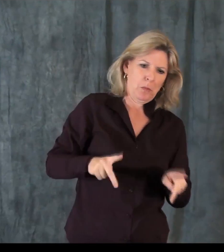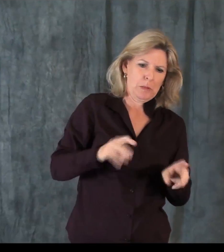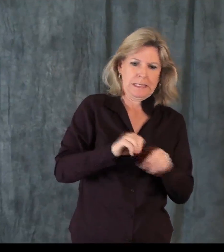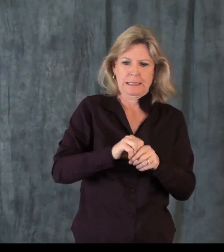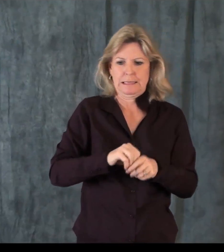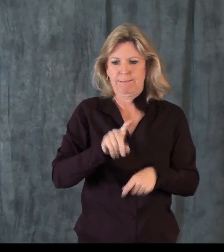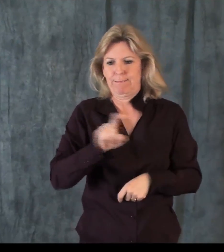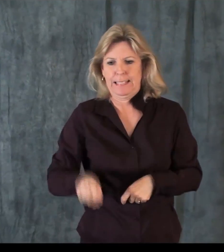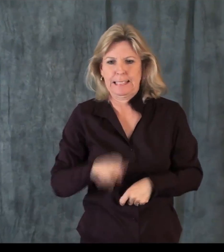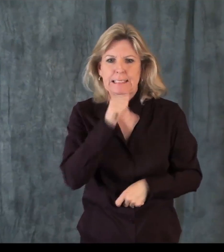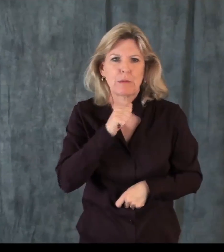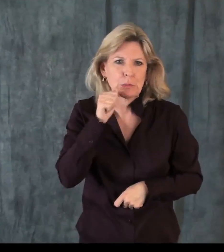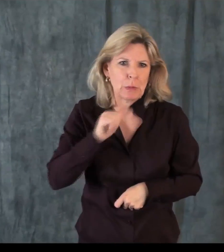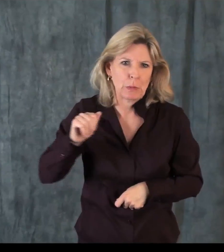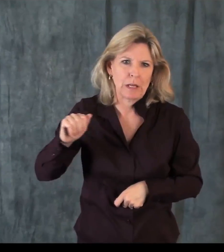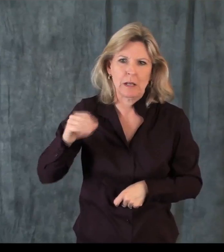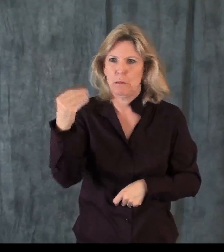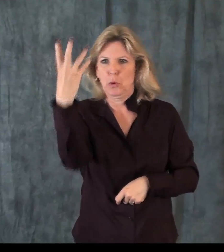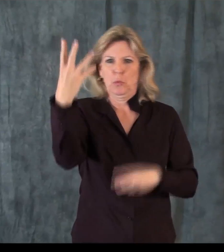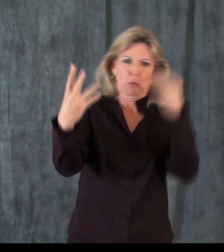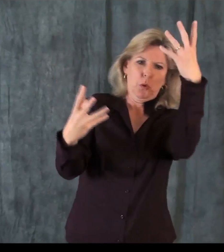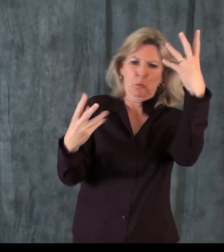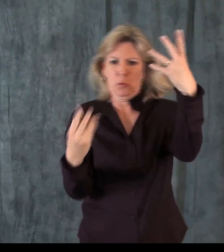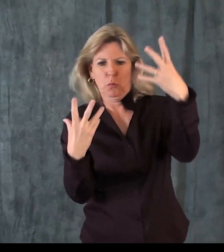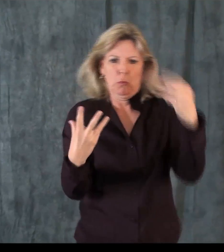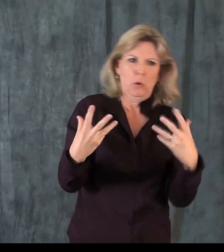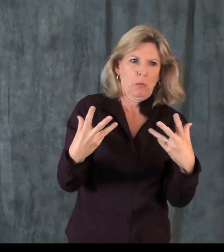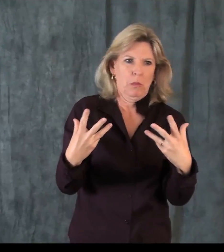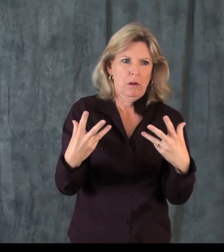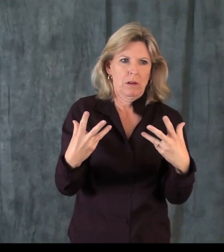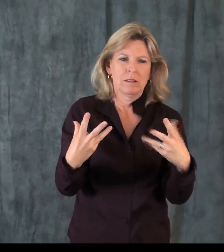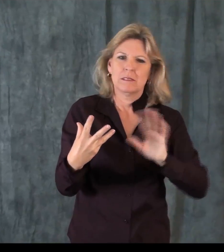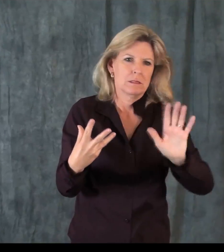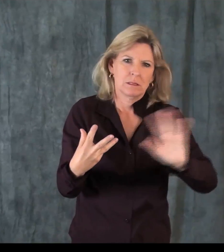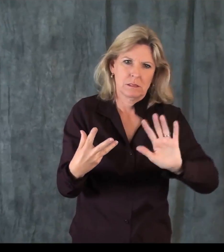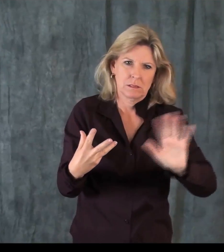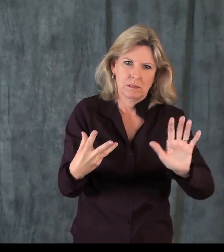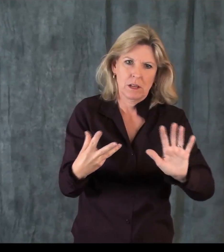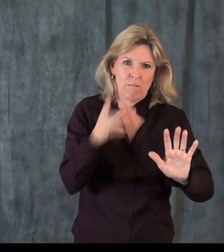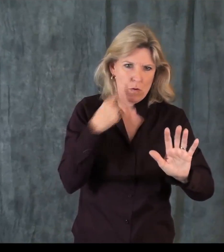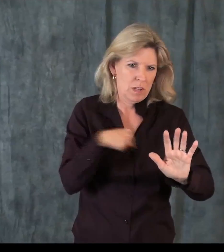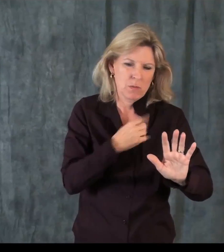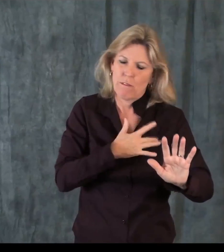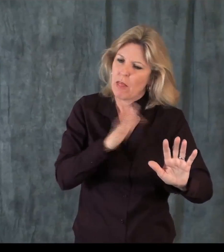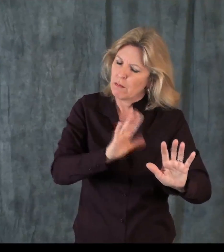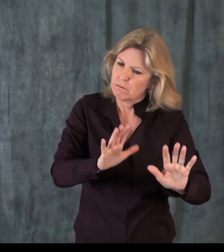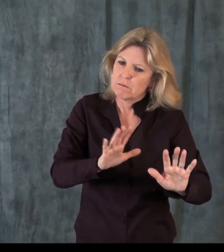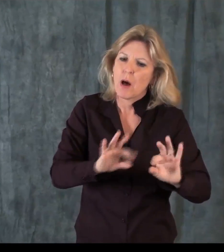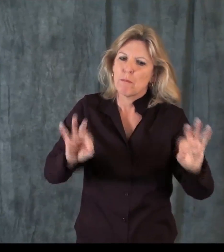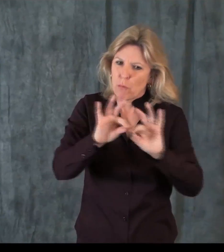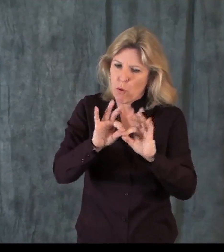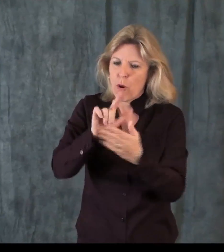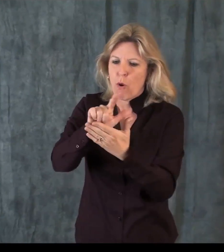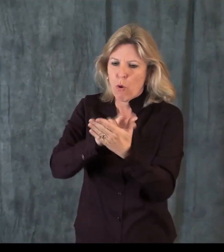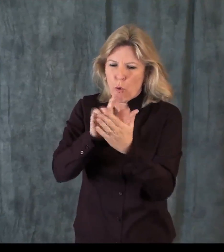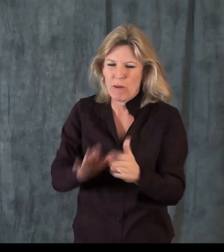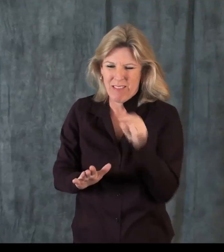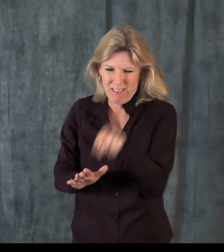person in California and someone else in Phoenix, Arizona. And they're all remotely kind of linking in. But of course, we know that's not what VRI is.